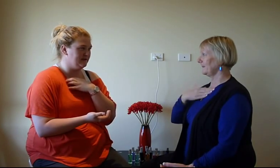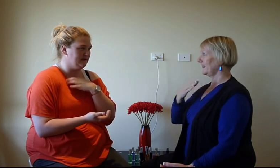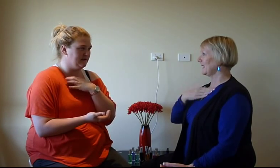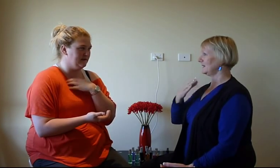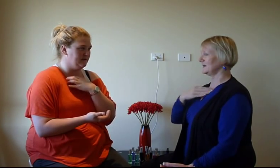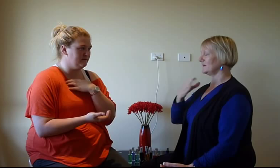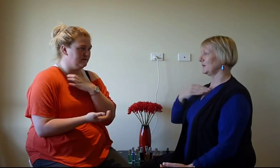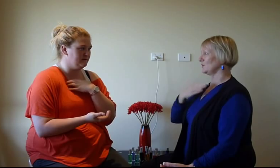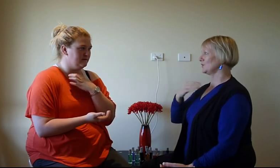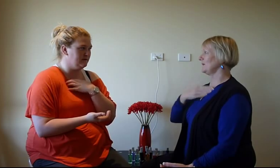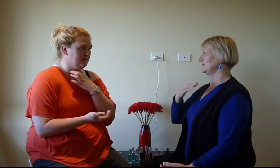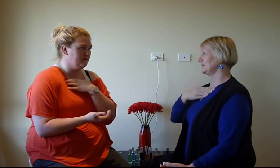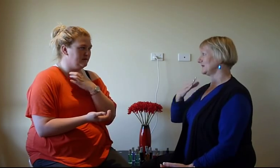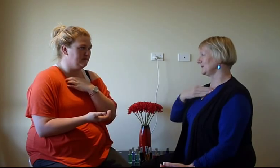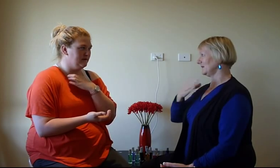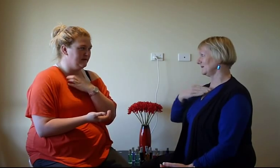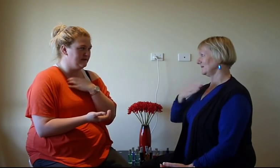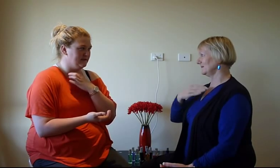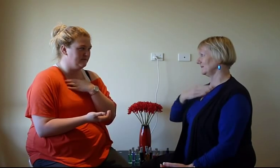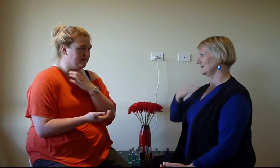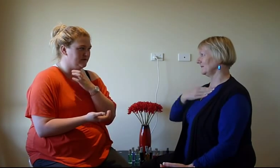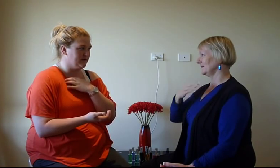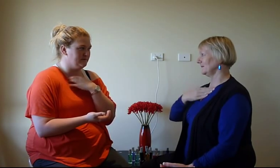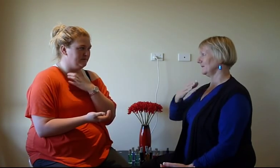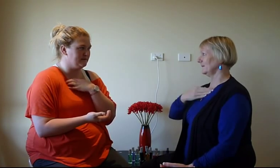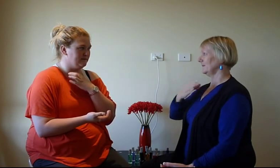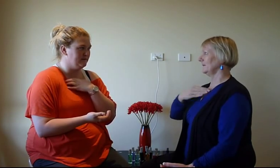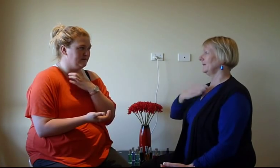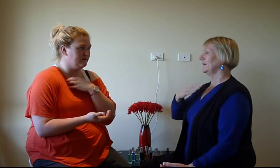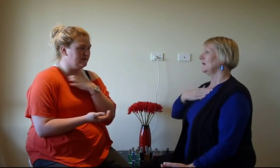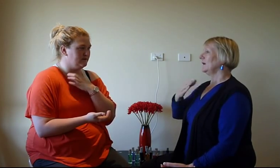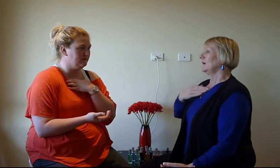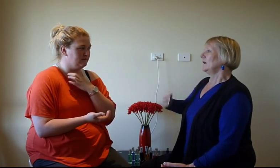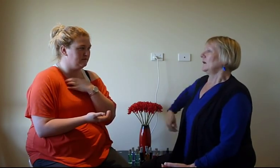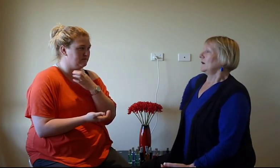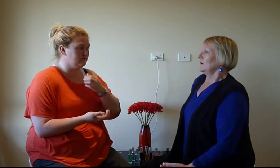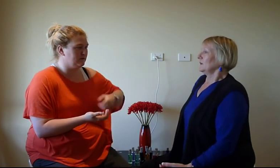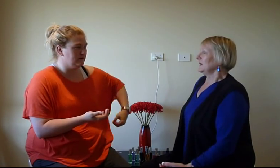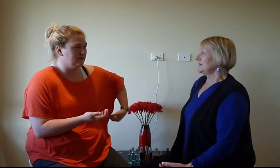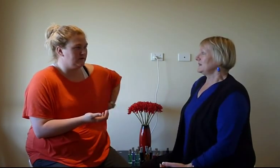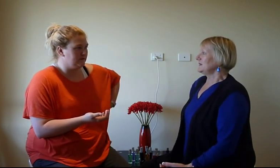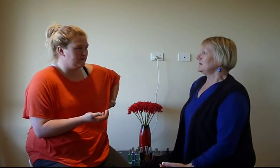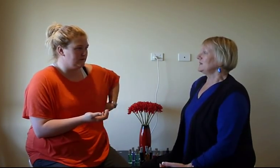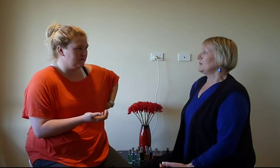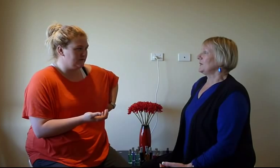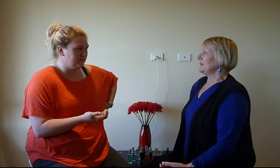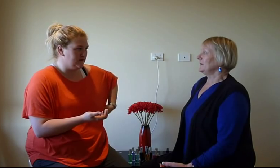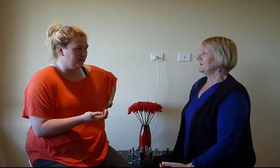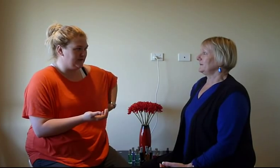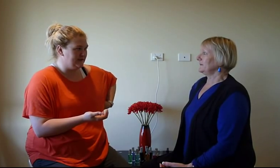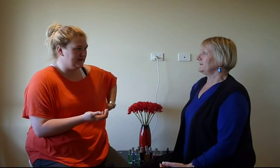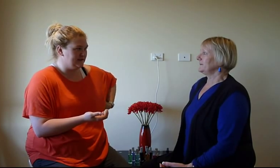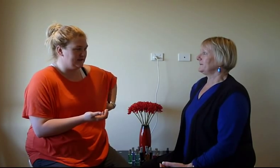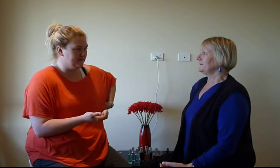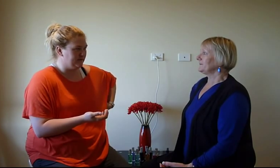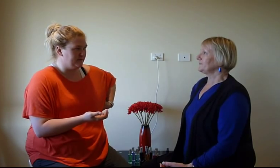that now. doesn't belong trapped in my stomach. It doesn't belong trapped in my stomach. Releasing this disappointment. I'm releasing this disappointment.